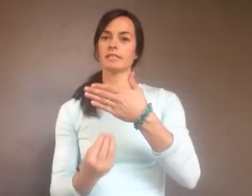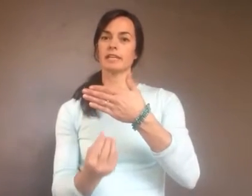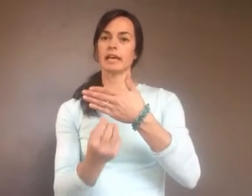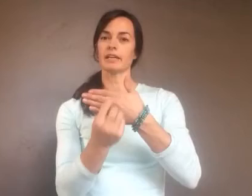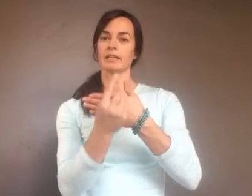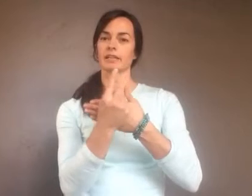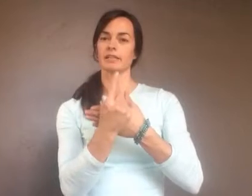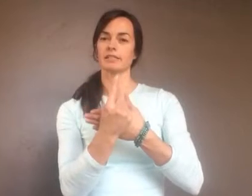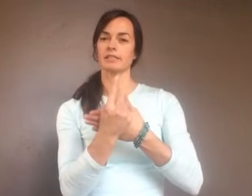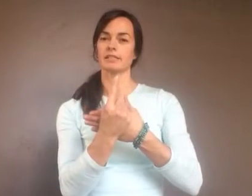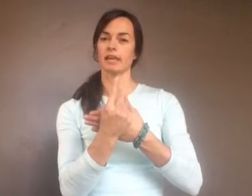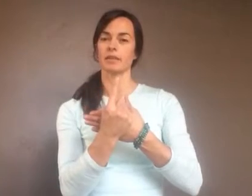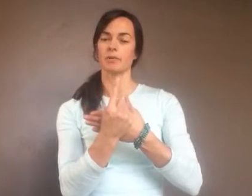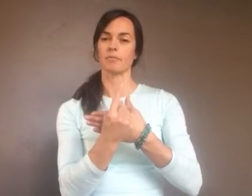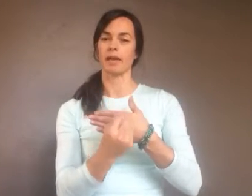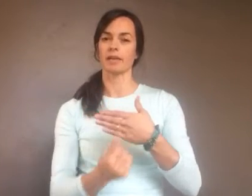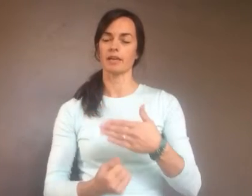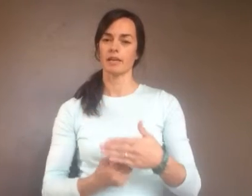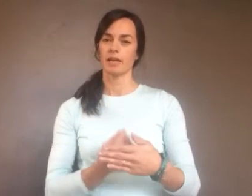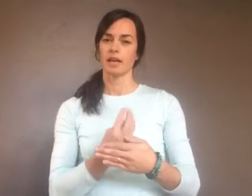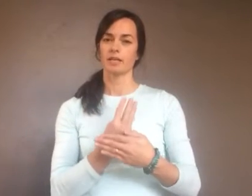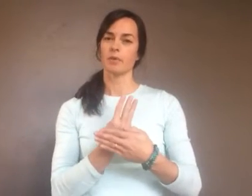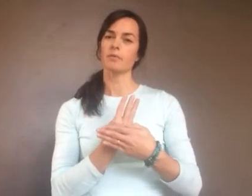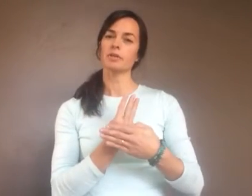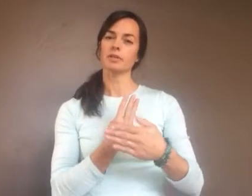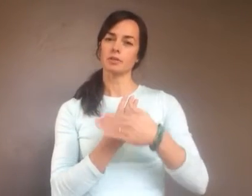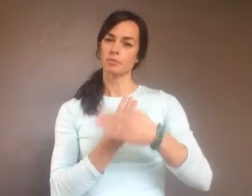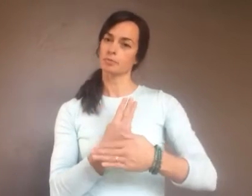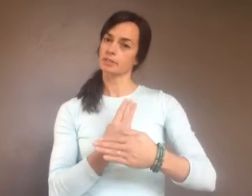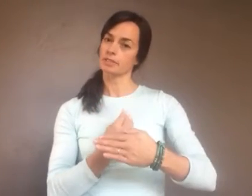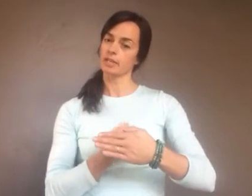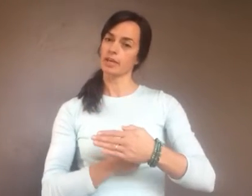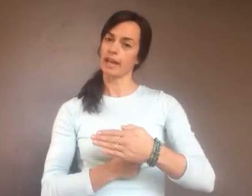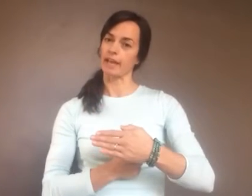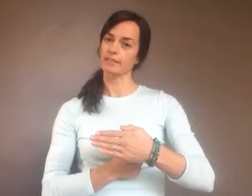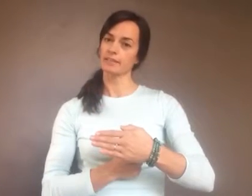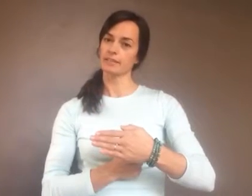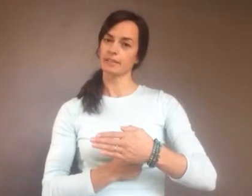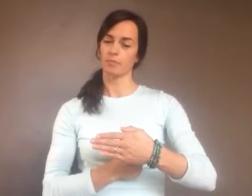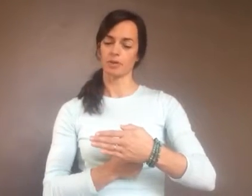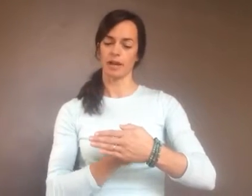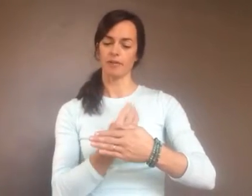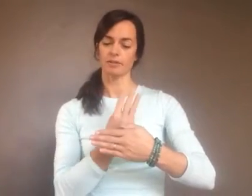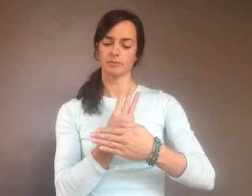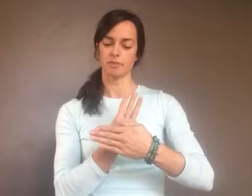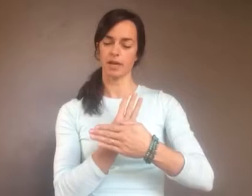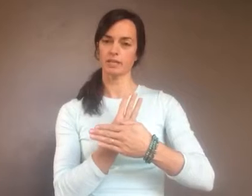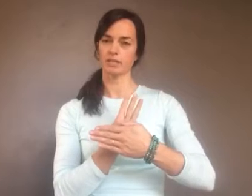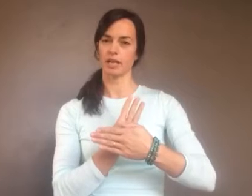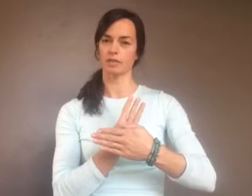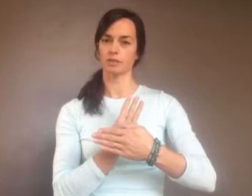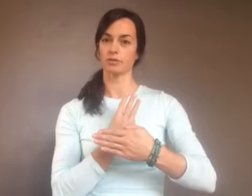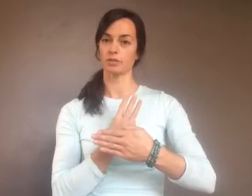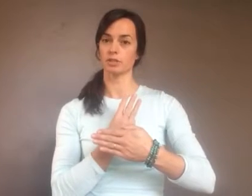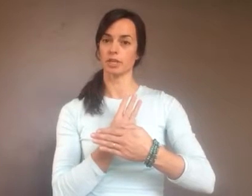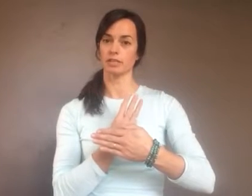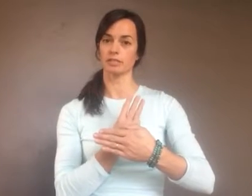Nicaea, this is the sign that we'll make. And what we're going to do, take your hand and put it out. Behind your hand, close to your chest,